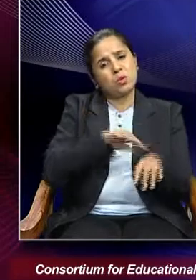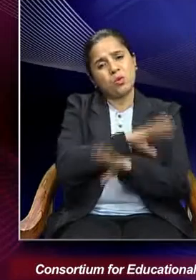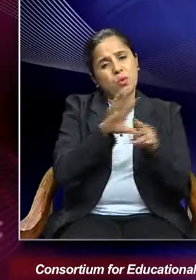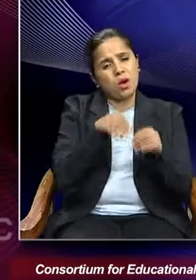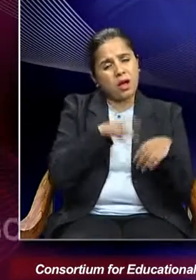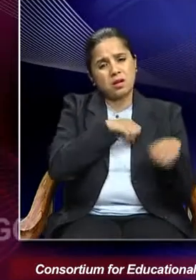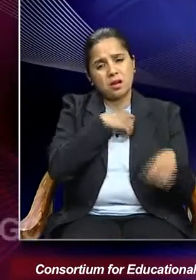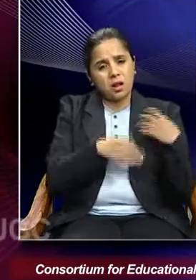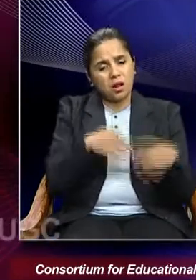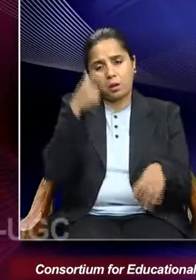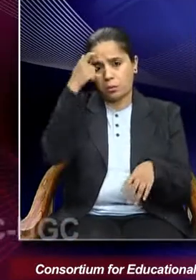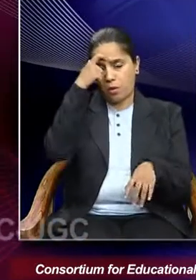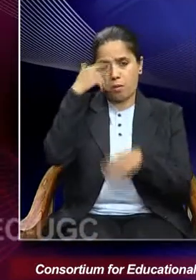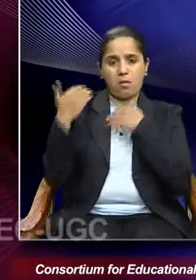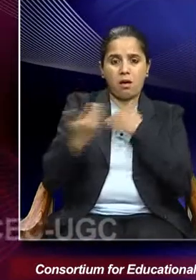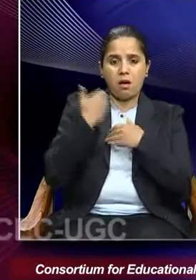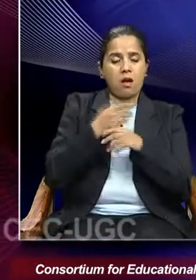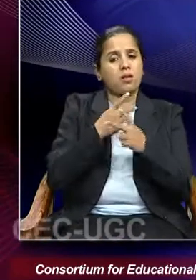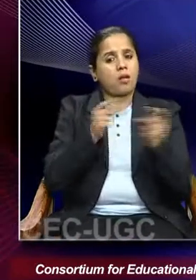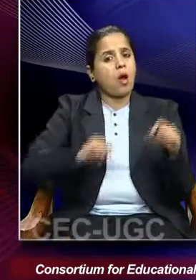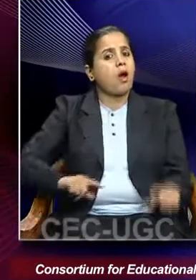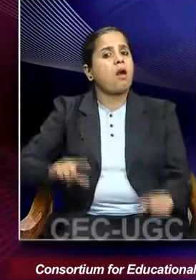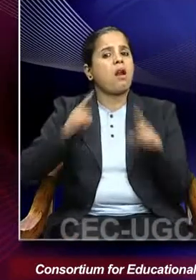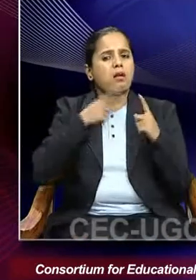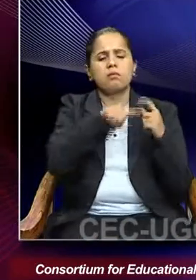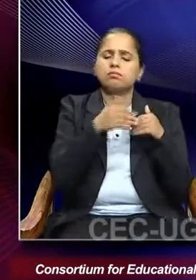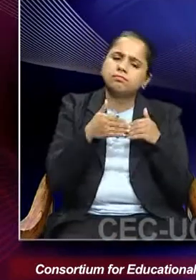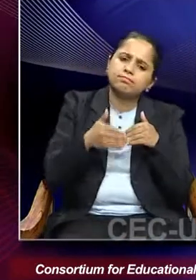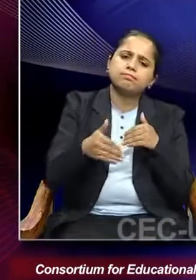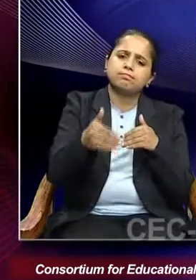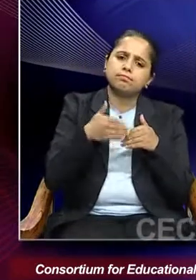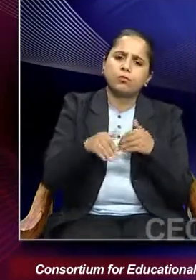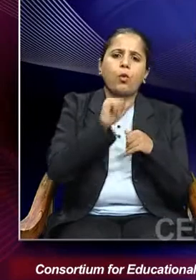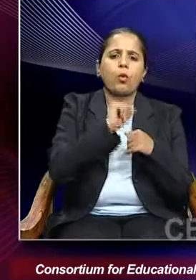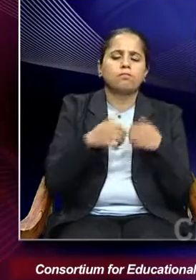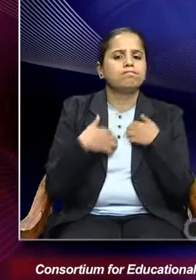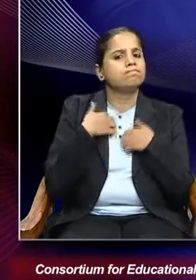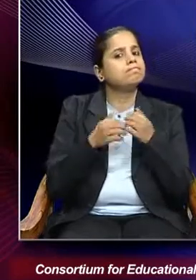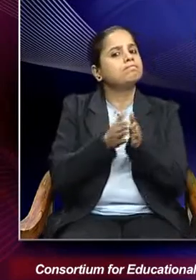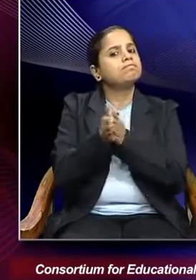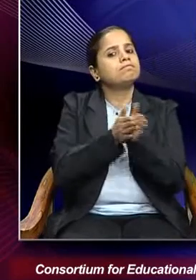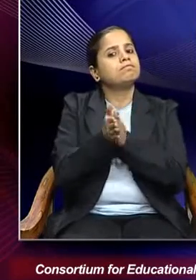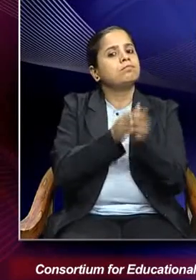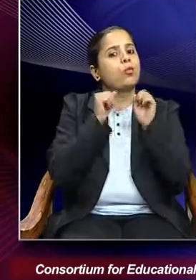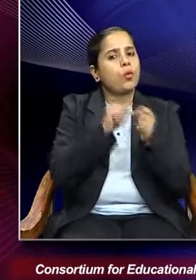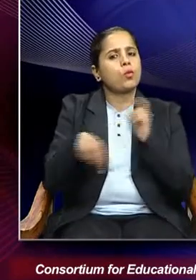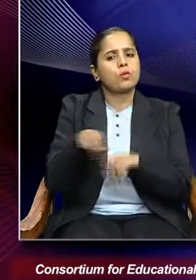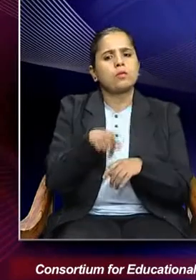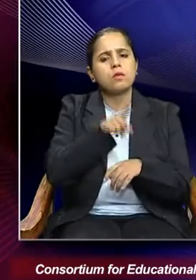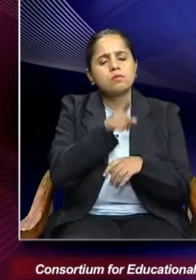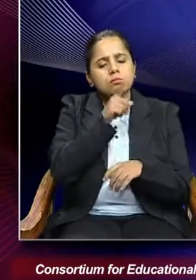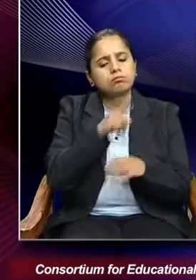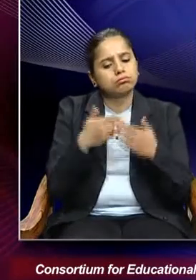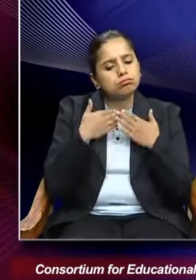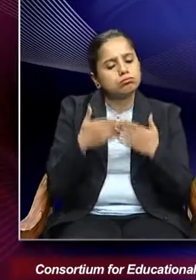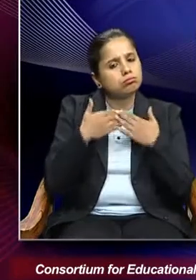troubles that had come in her life, she continued with her passion of secretly studying.